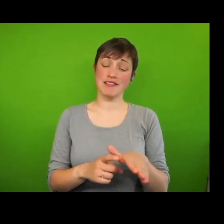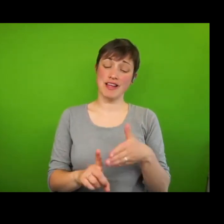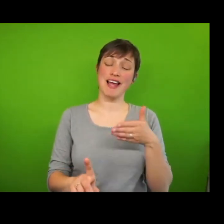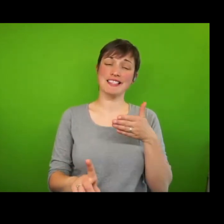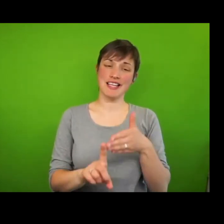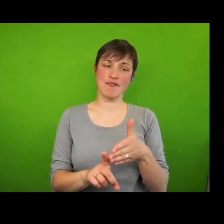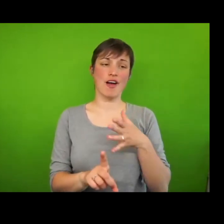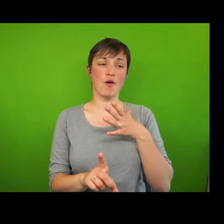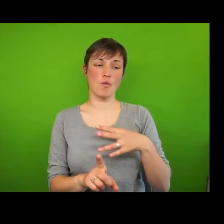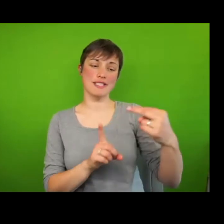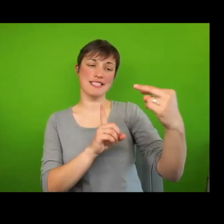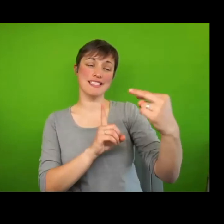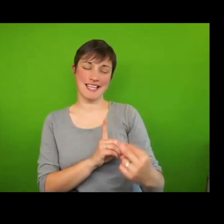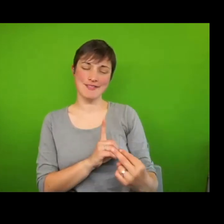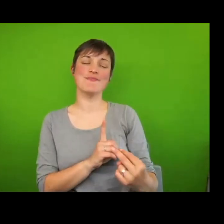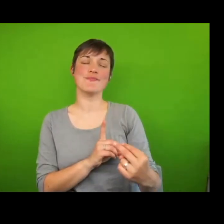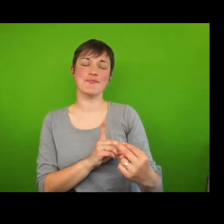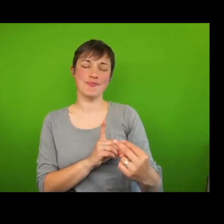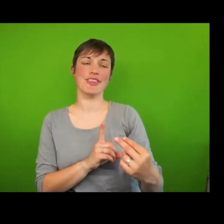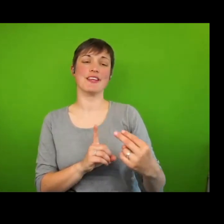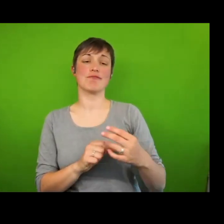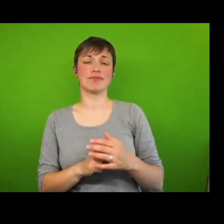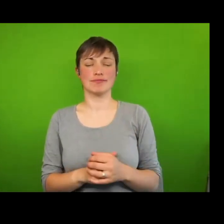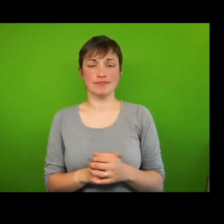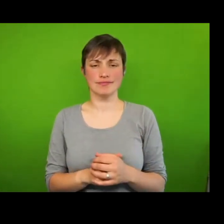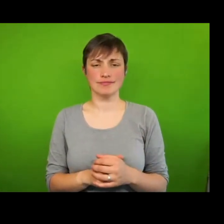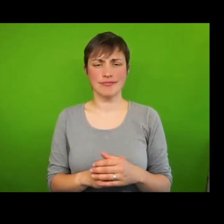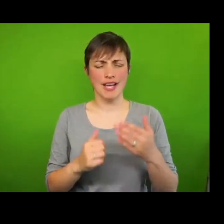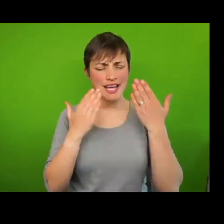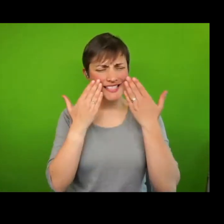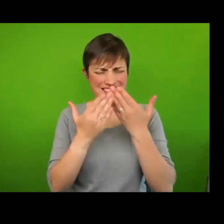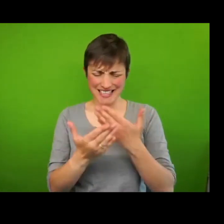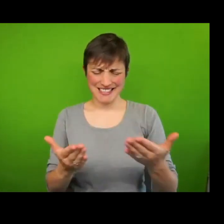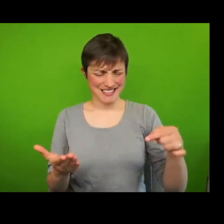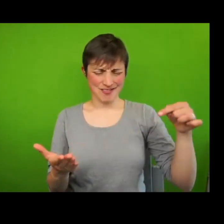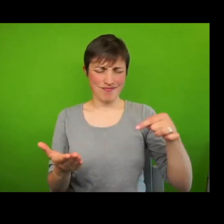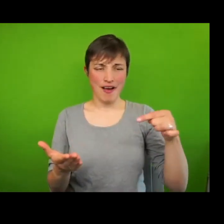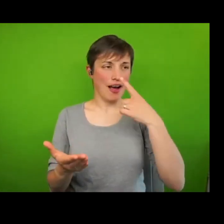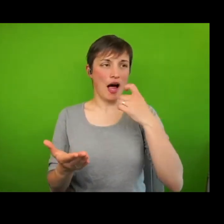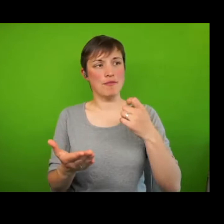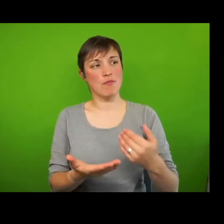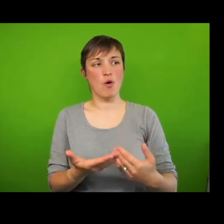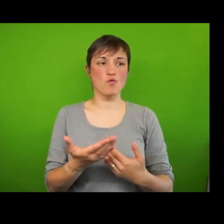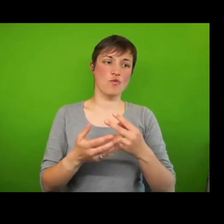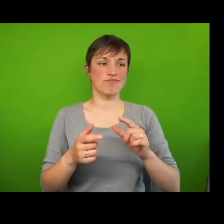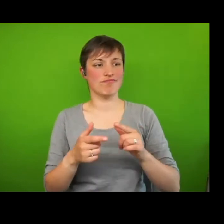to be seen. And dignity cannot, she made clear, be just the latest buzzword.